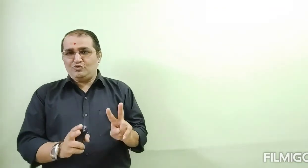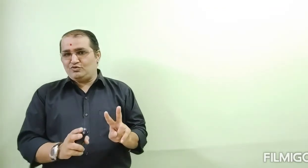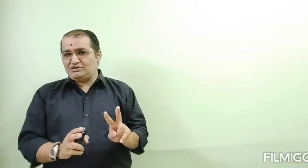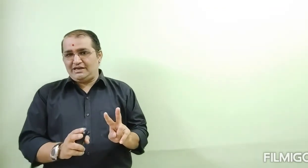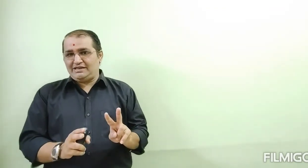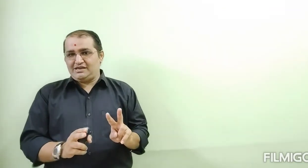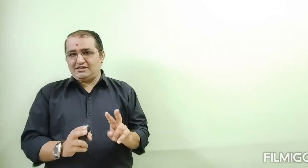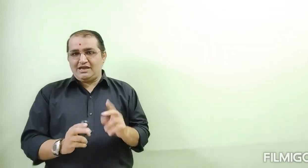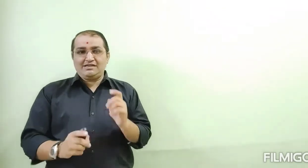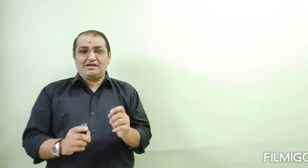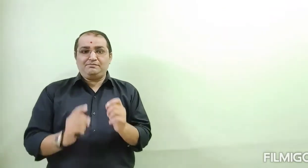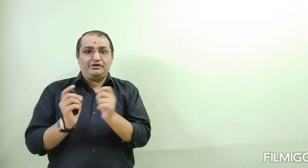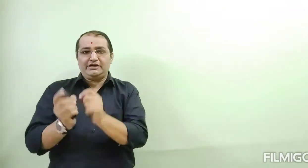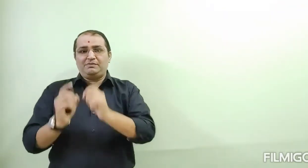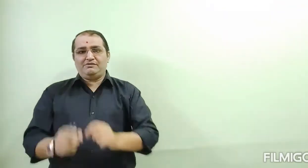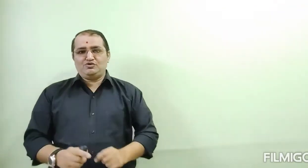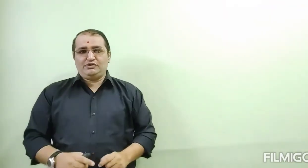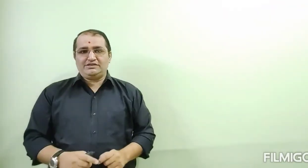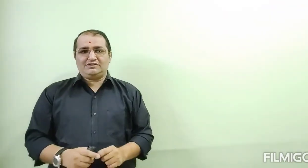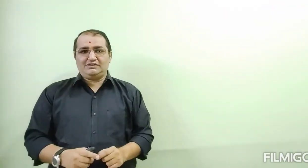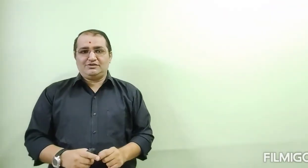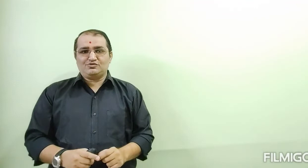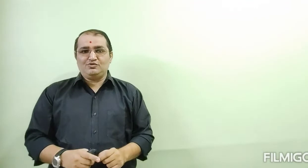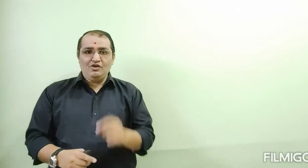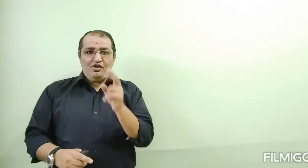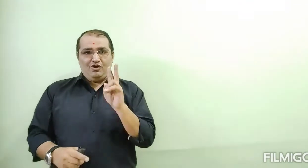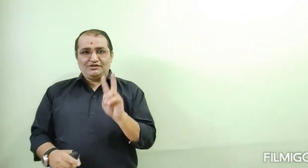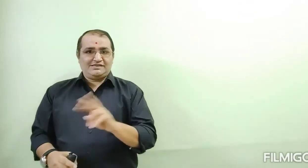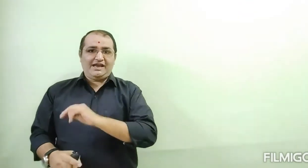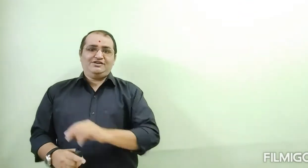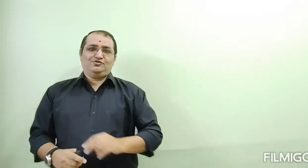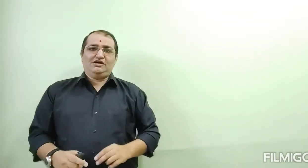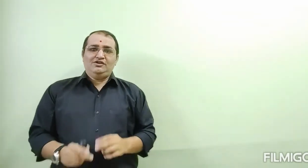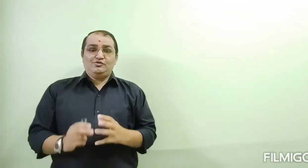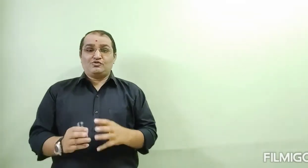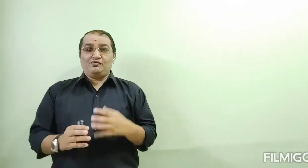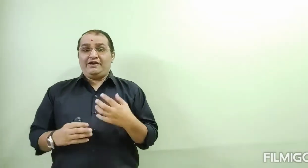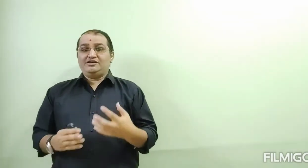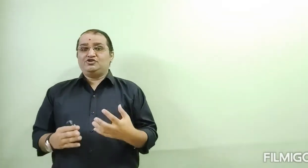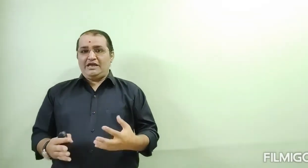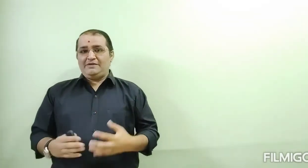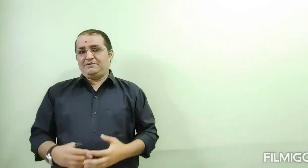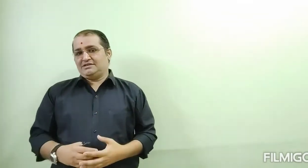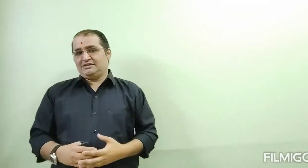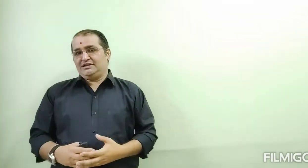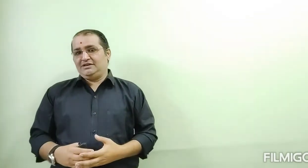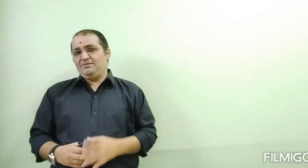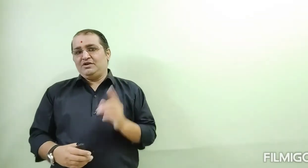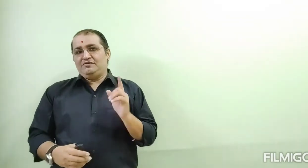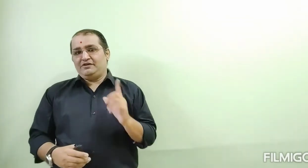One was political power, and the second was the financial help. First,